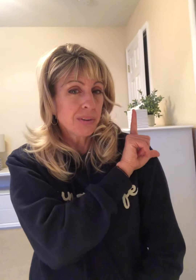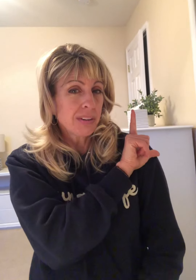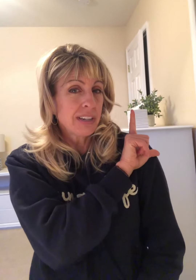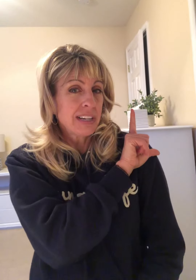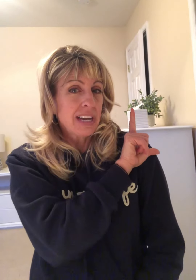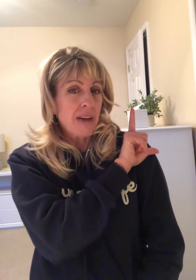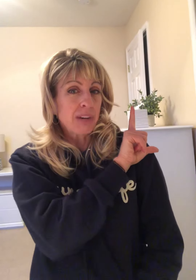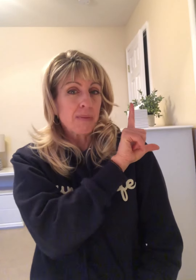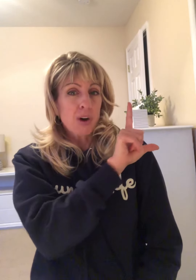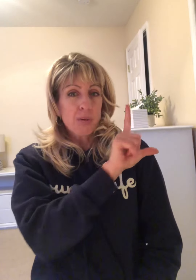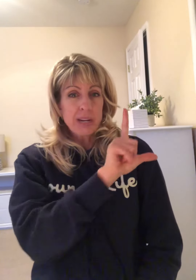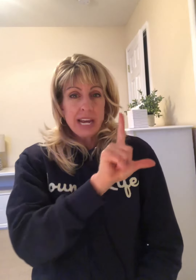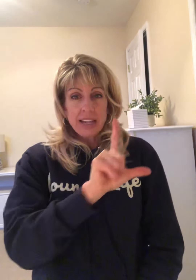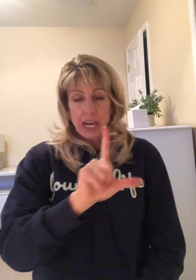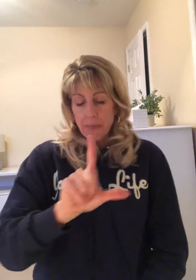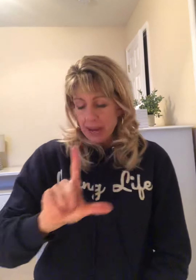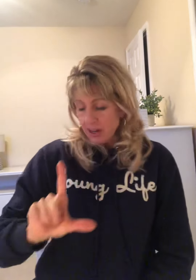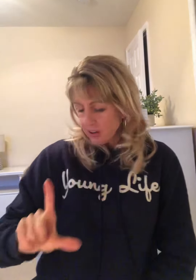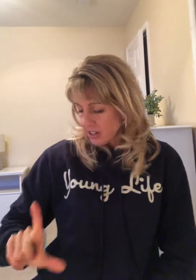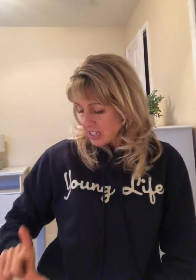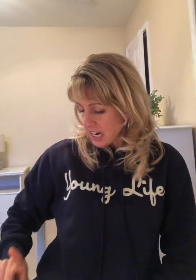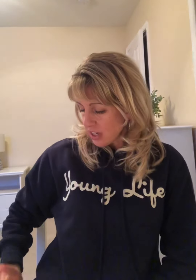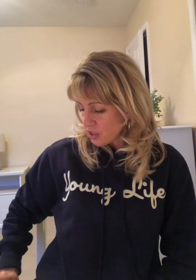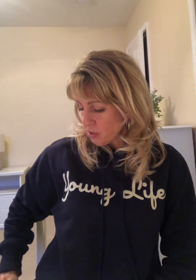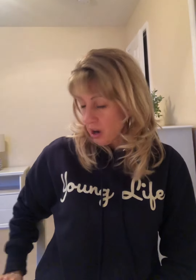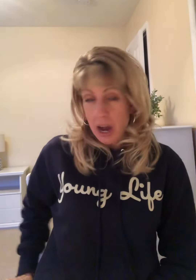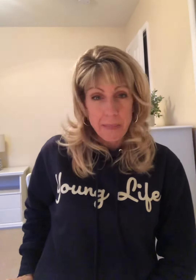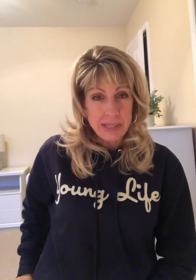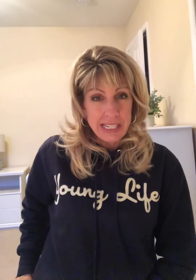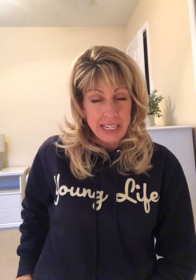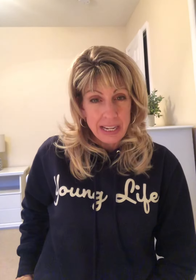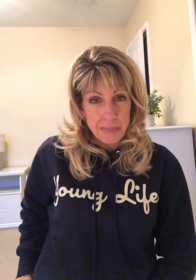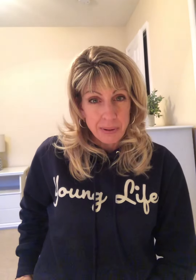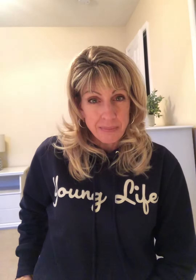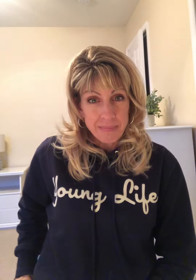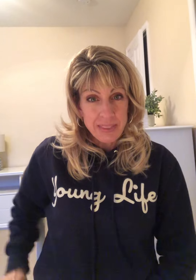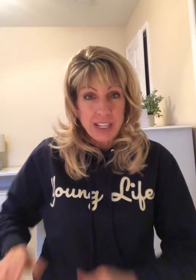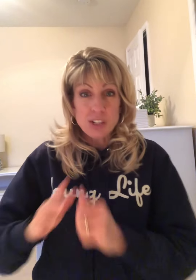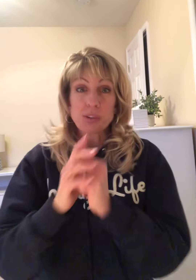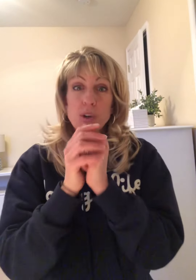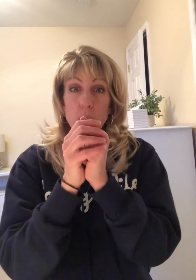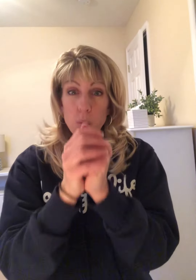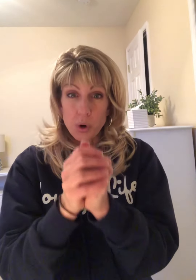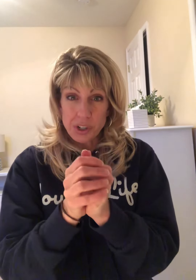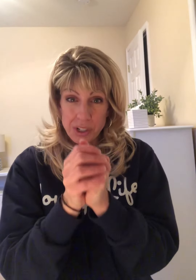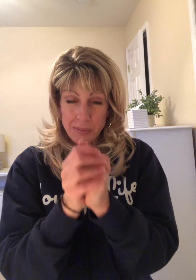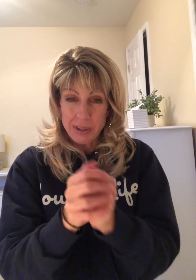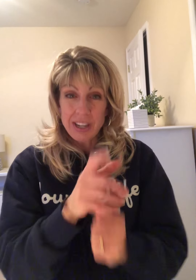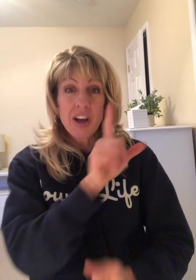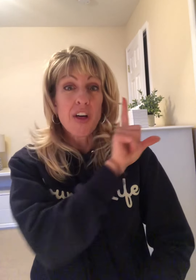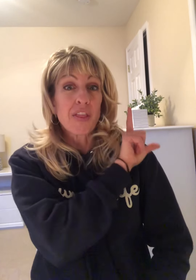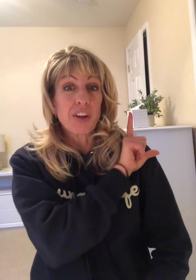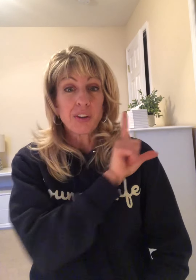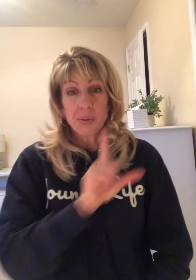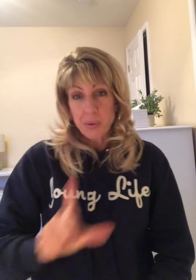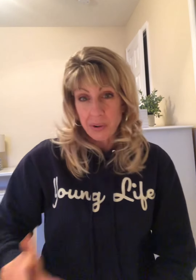and we come all the way down like a banner down to our opposite hip. So it's worship the Lord.